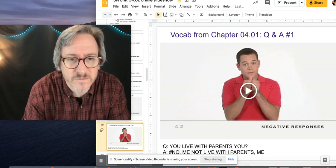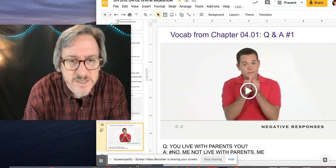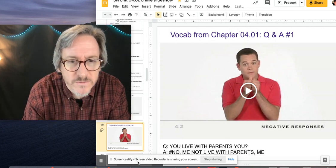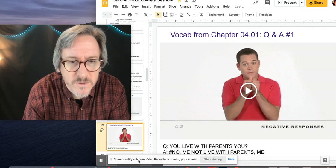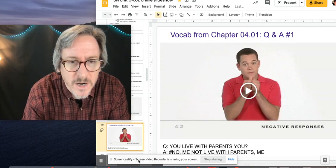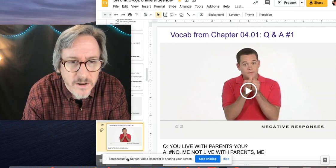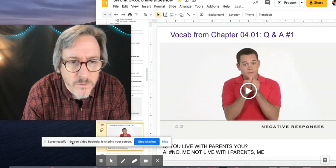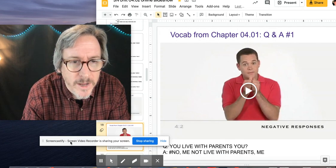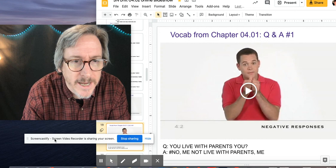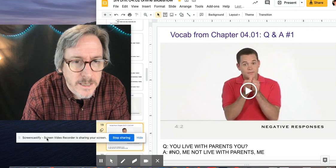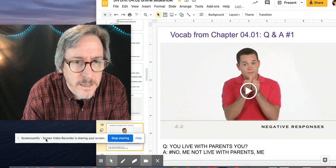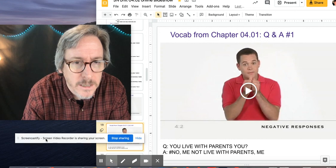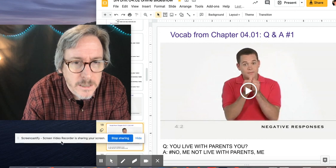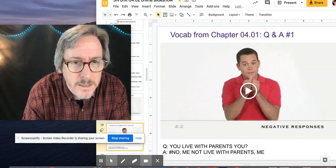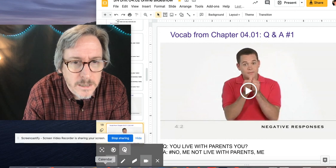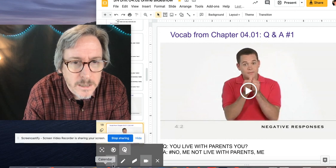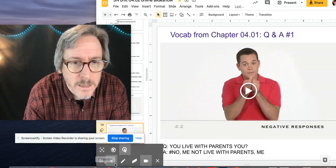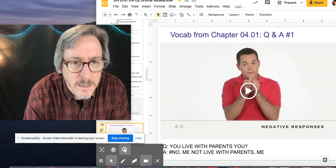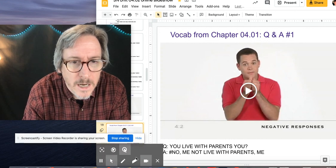let move this over out of the way.